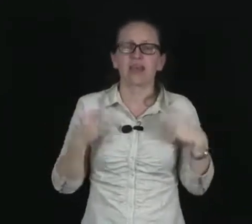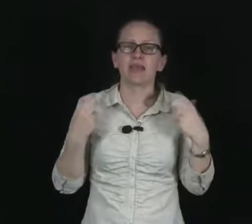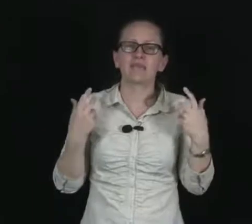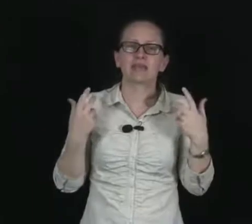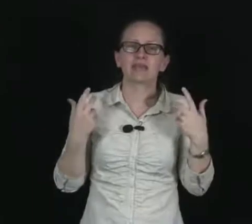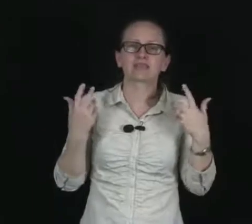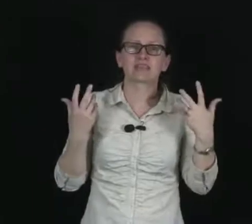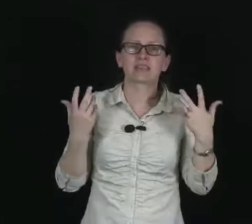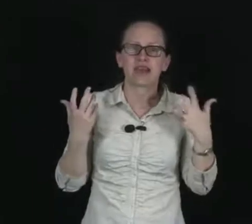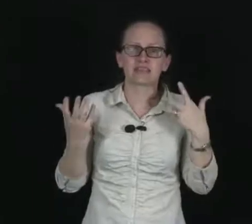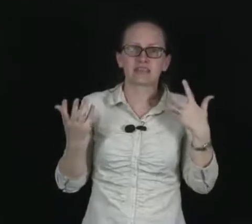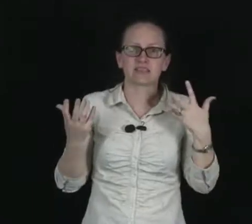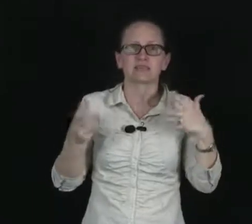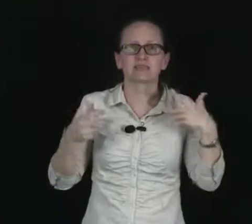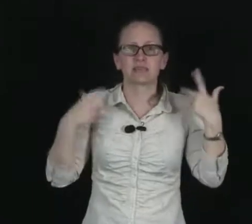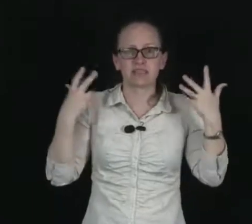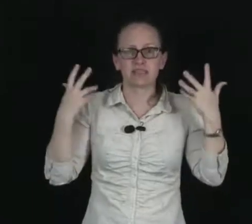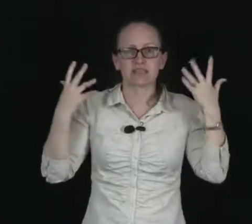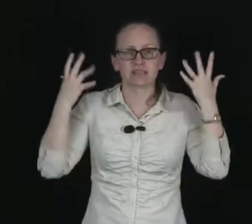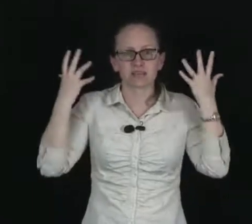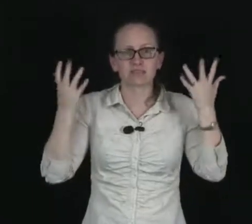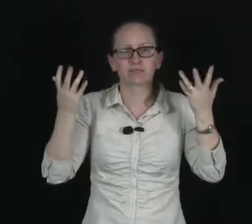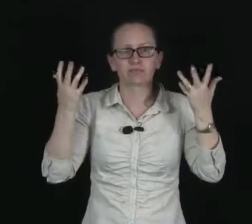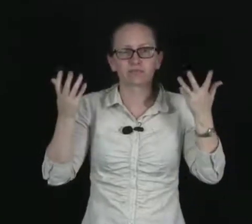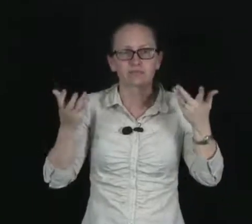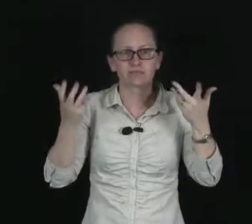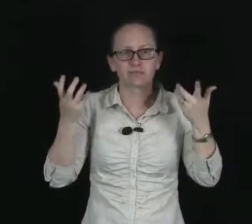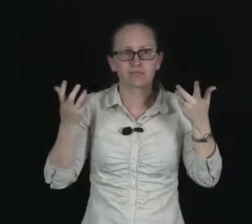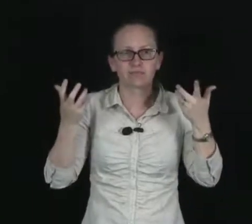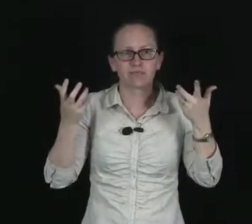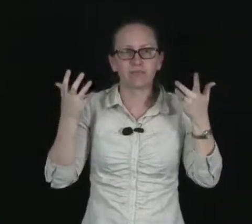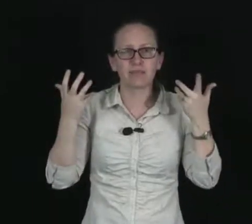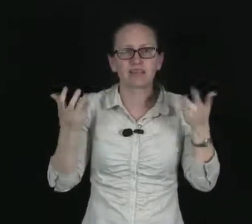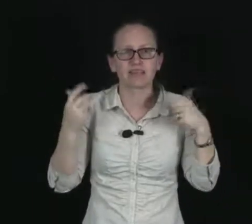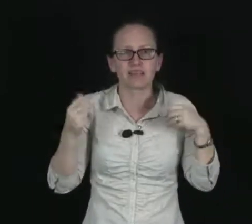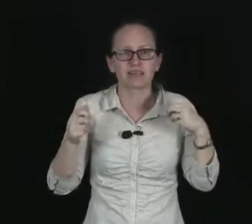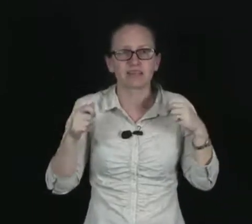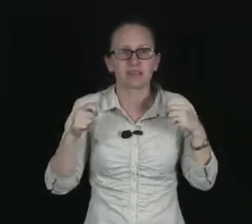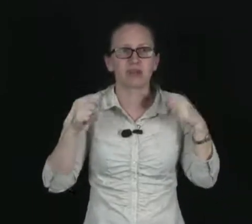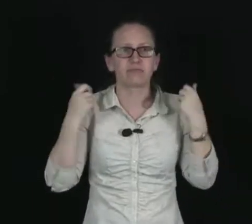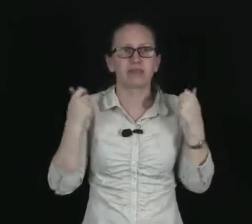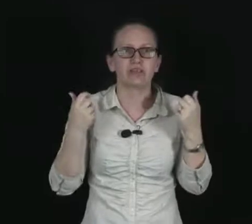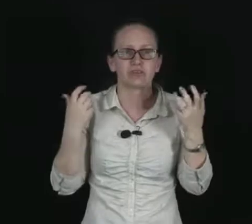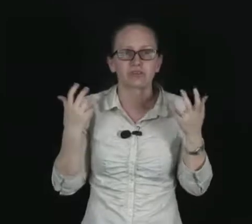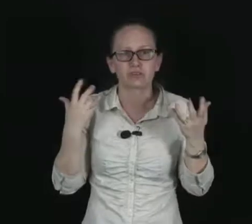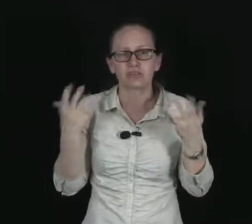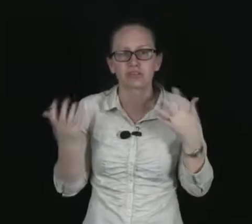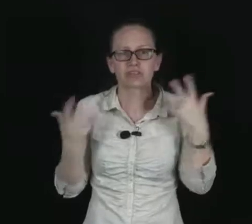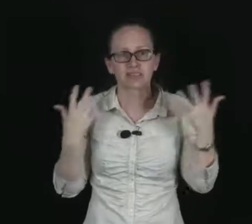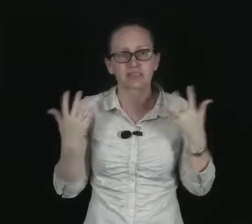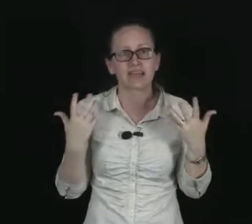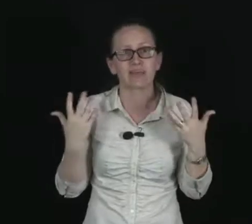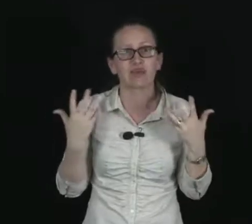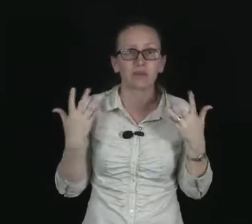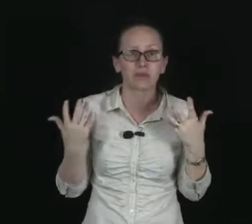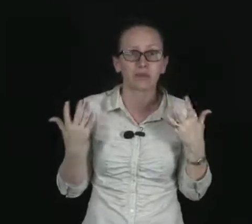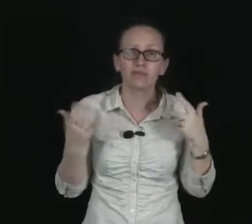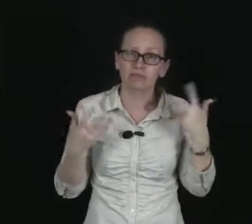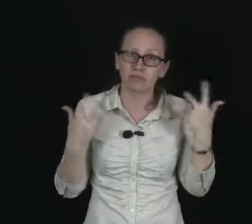It means that the radio source doesn't stay in your body for